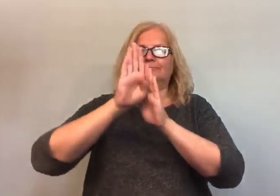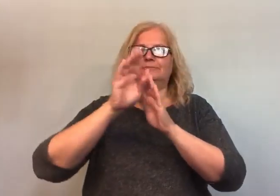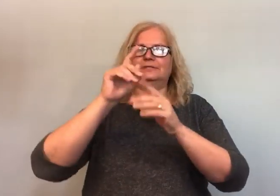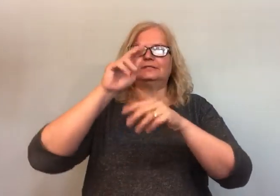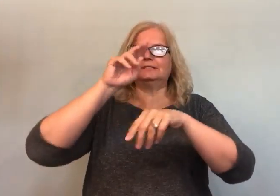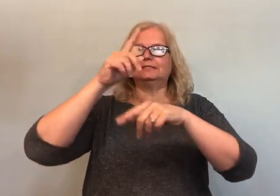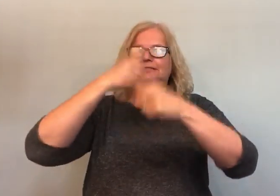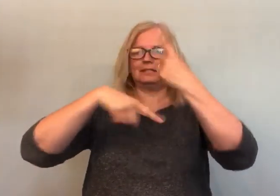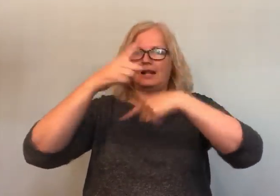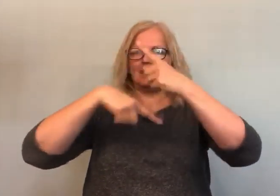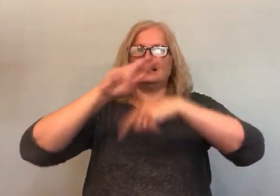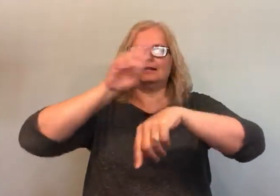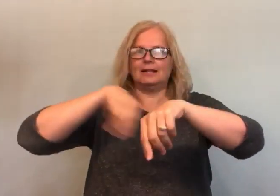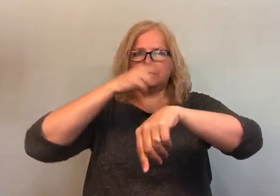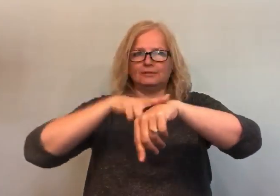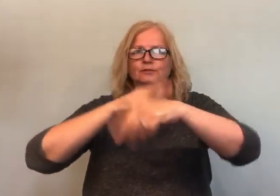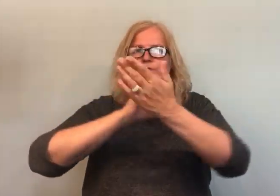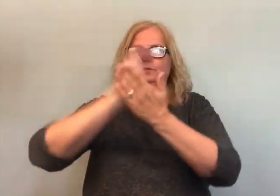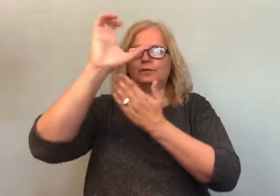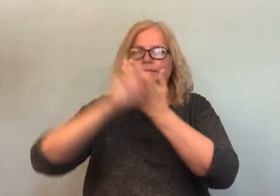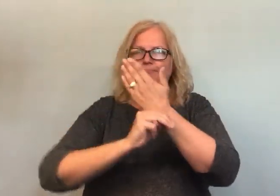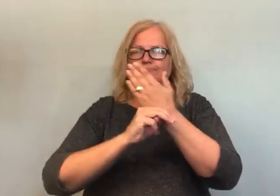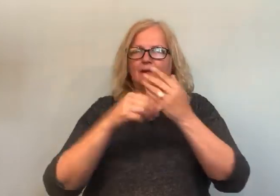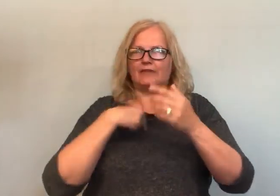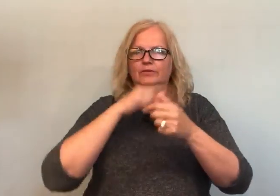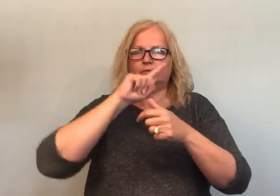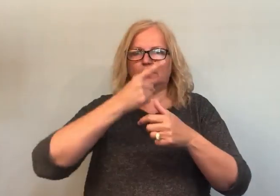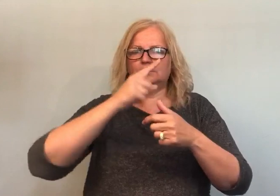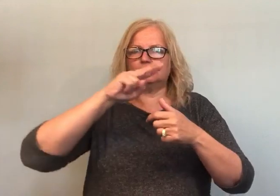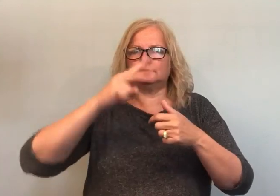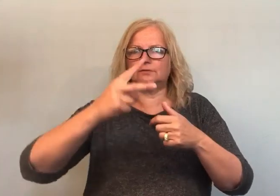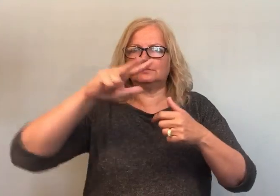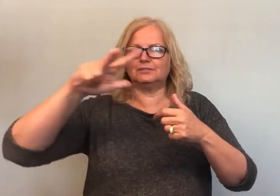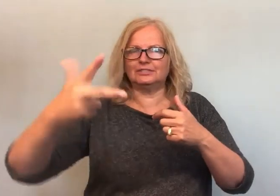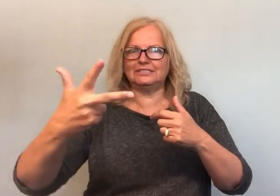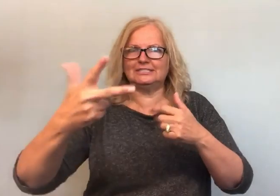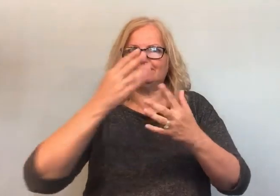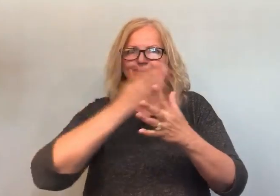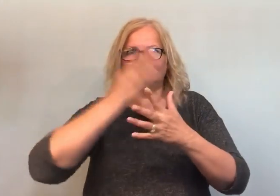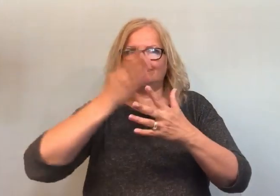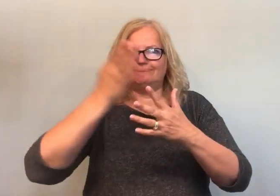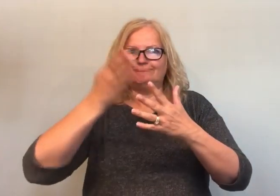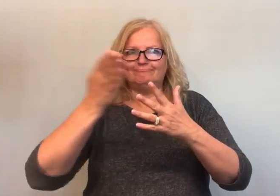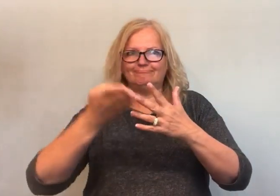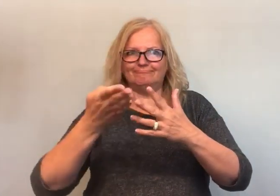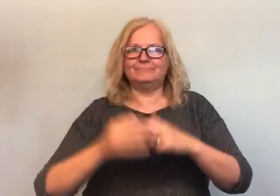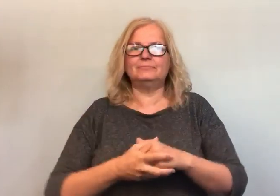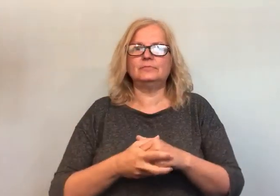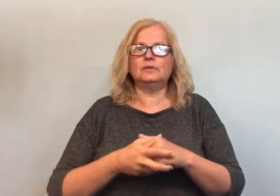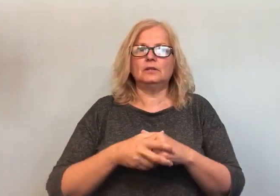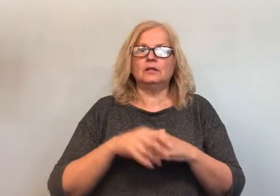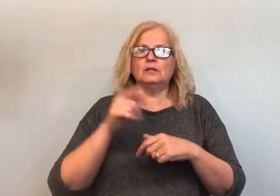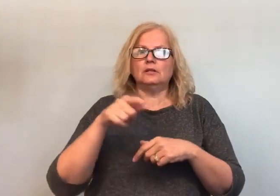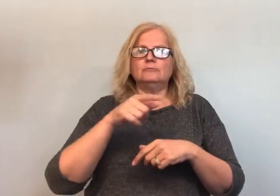This led to the development of the Signing Naturally curriculum, including three levels, to teach ASL to non-native users.